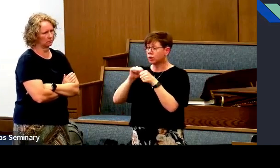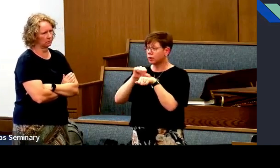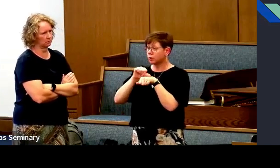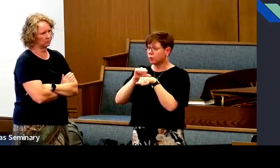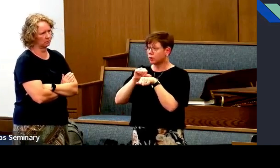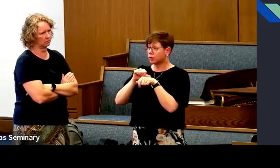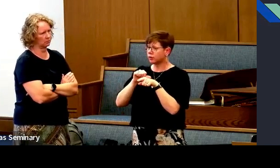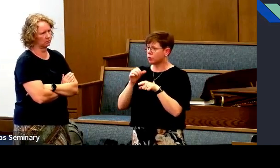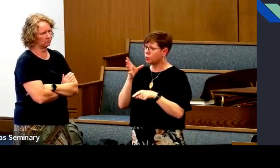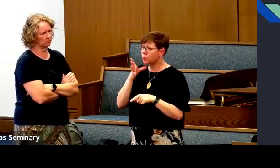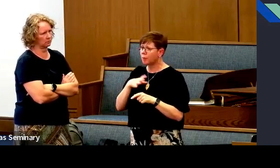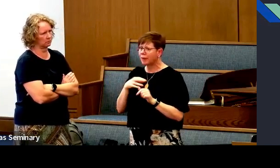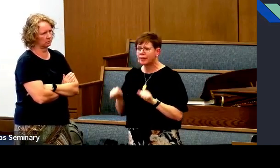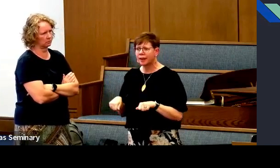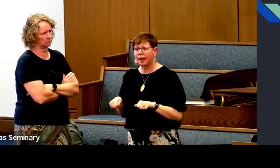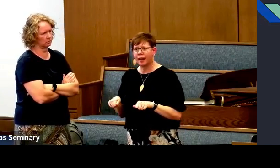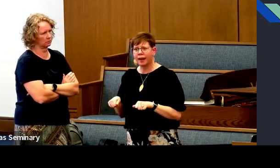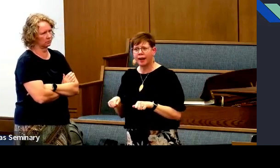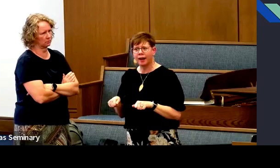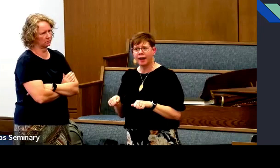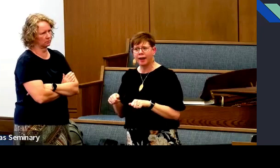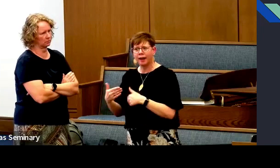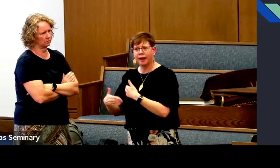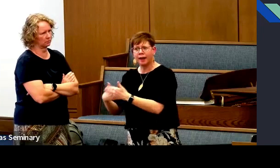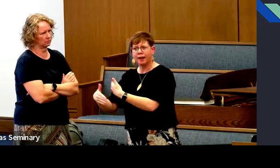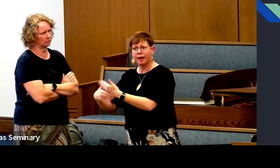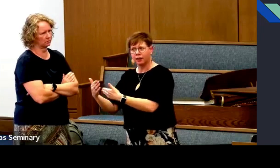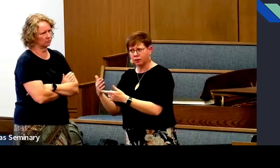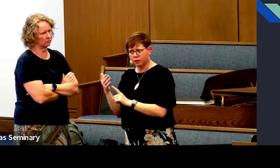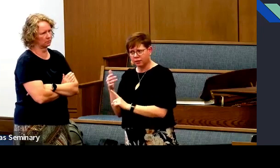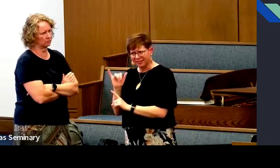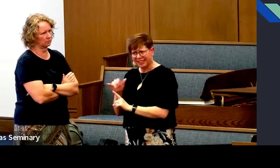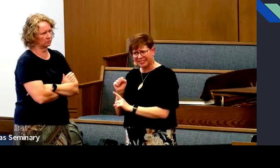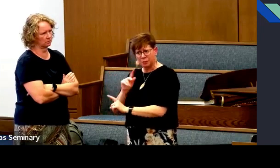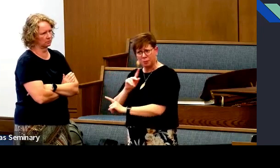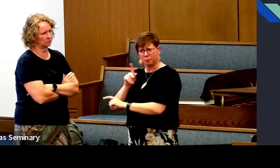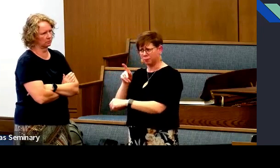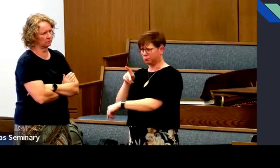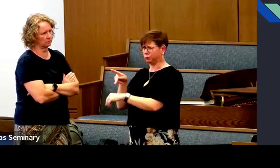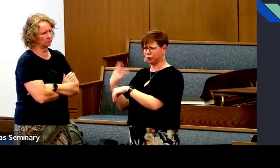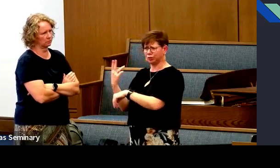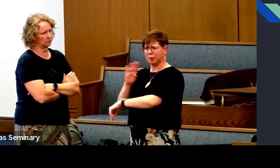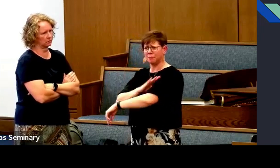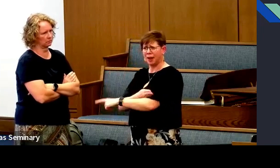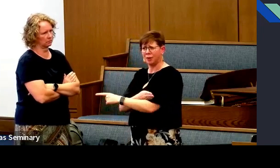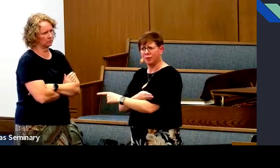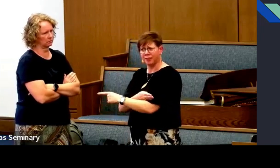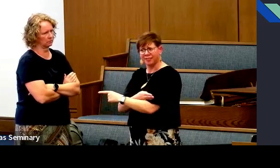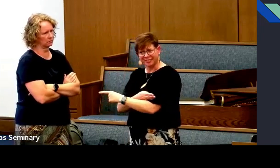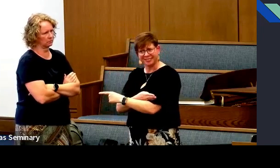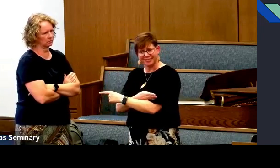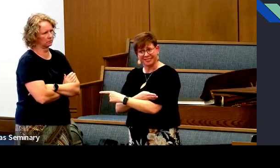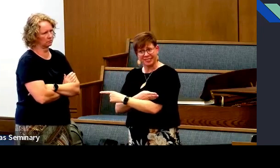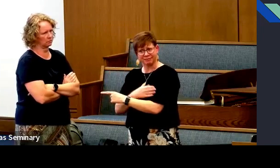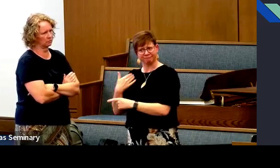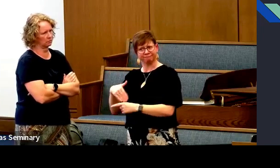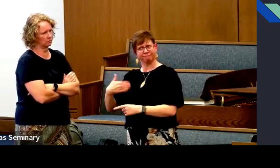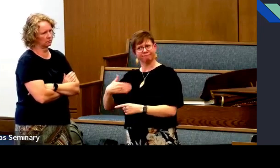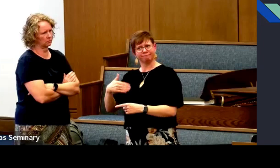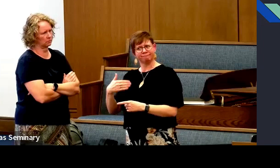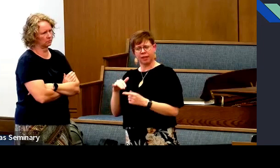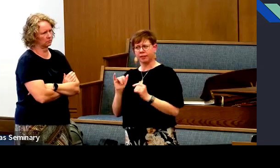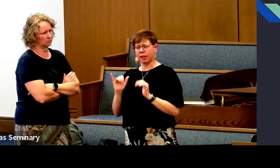If you notice, when you go to the temple, especially for women, that's where you find priesthood power.